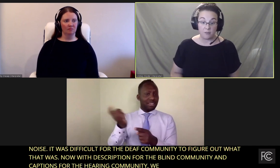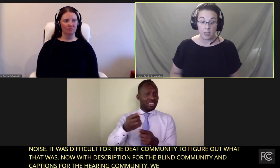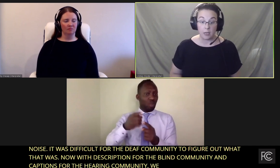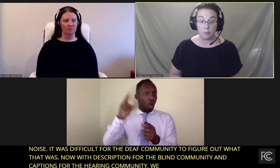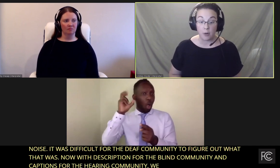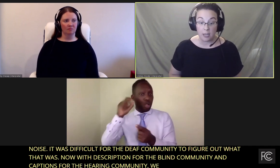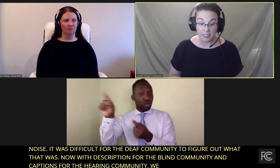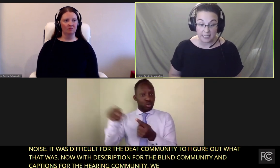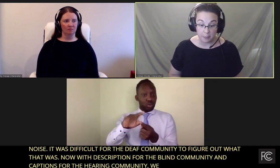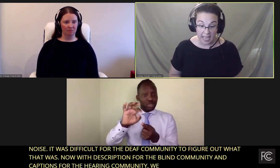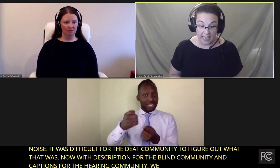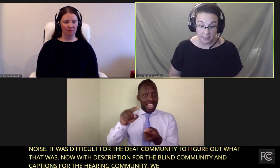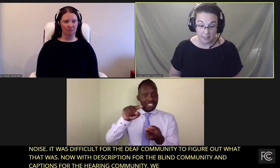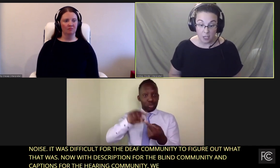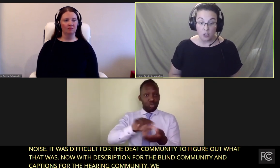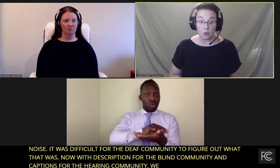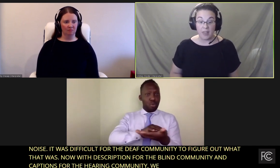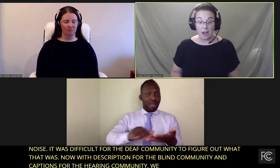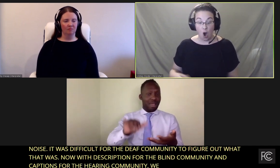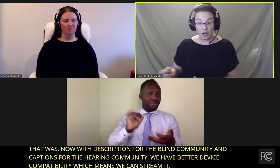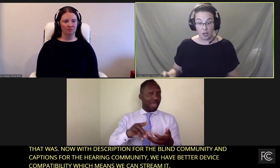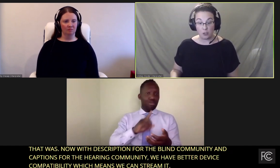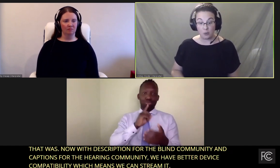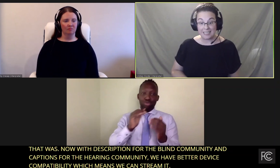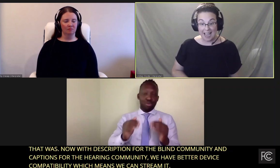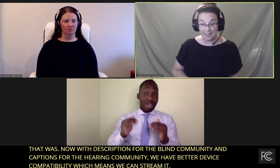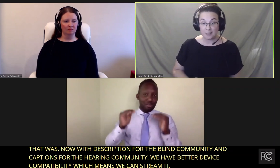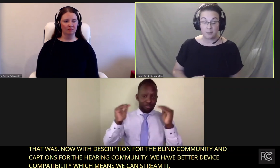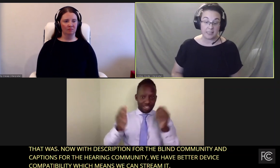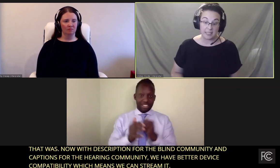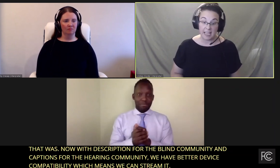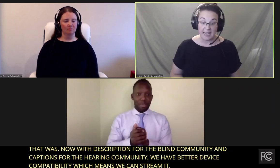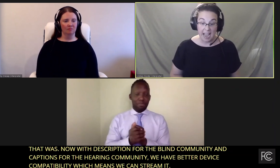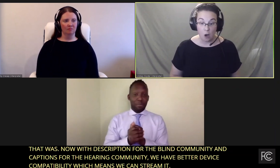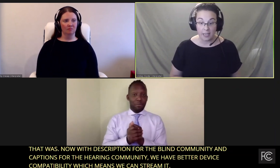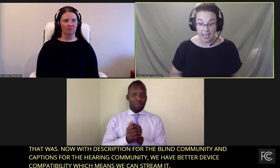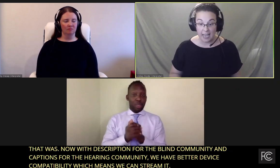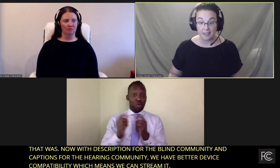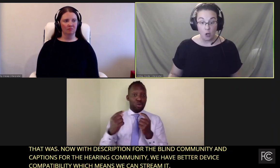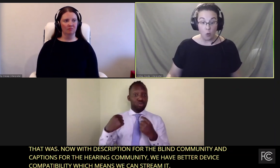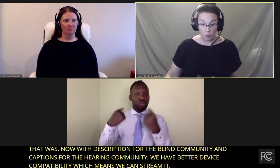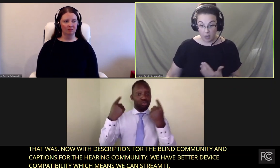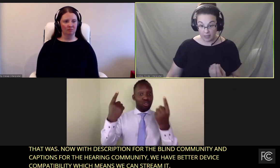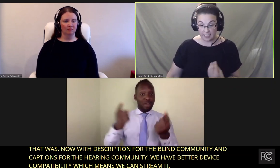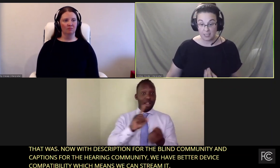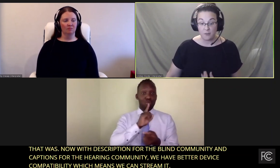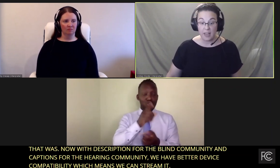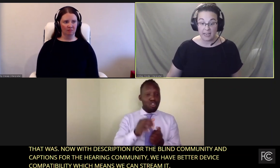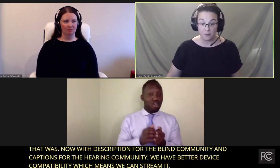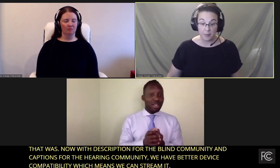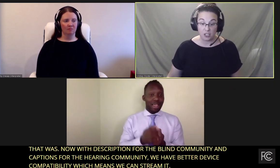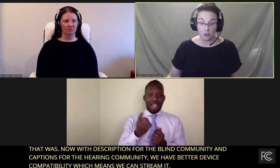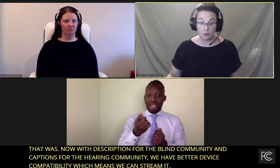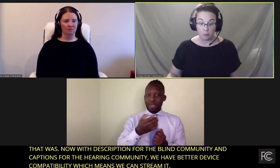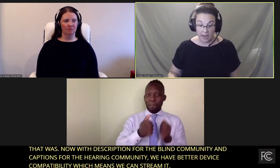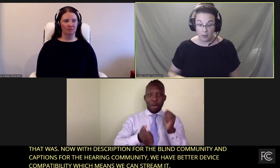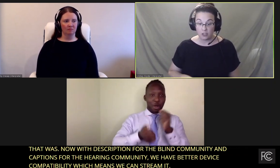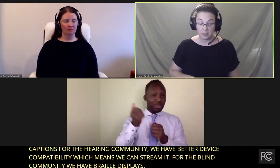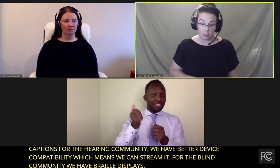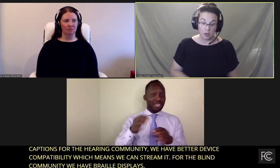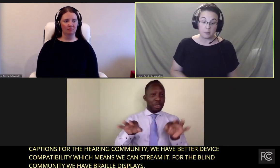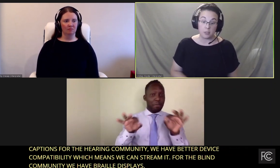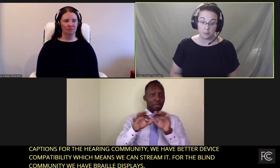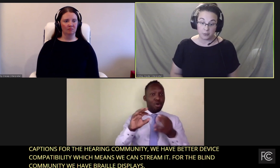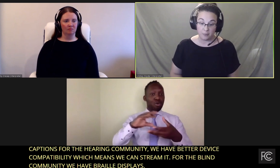we now have braille displays. So that audio to text means that they now can discover that information through